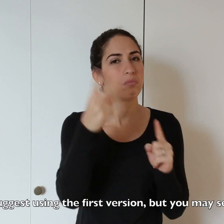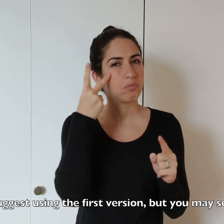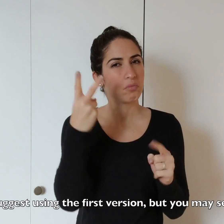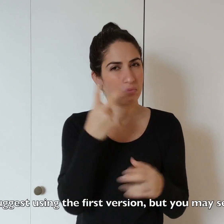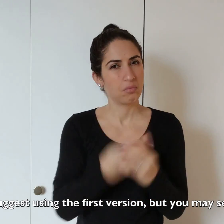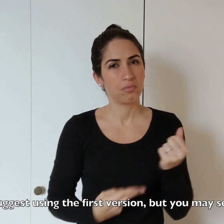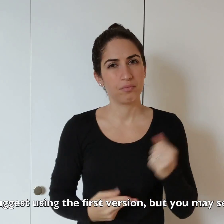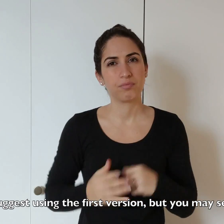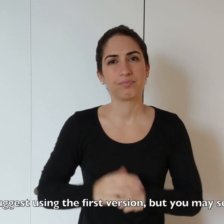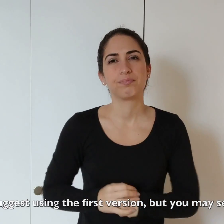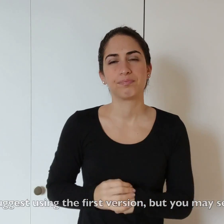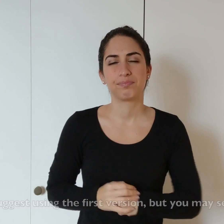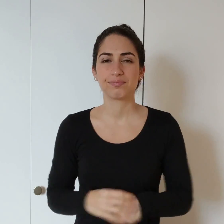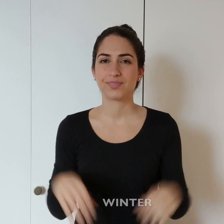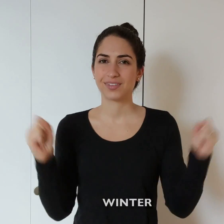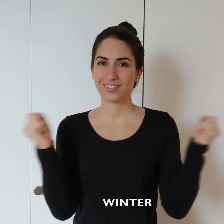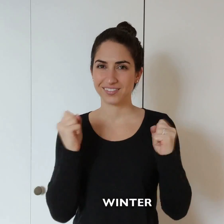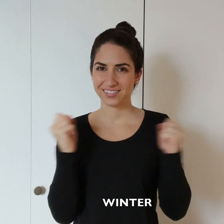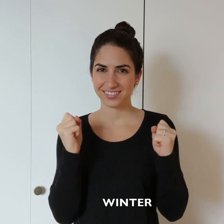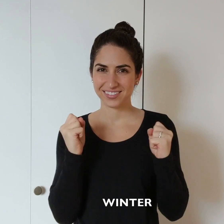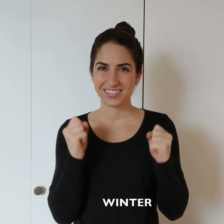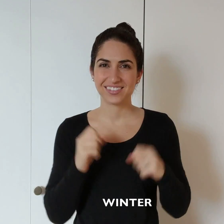this, but you'll see both. Winter.